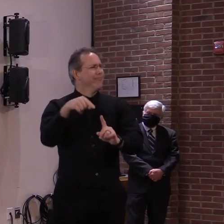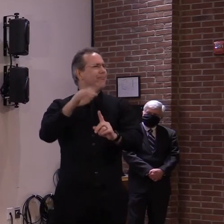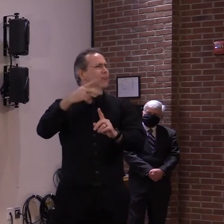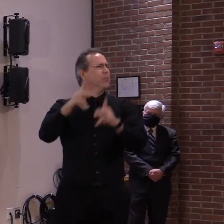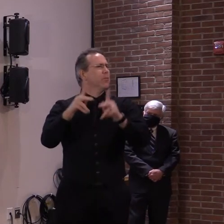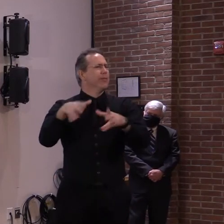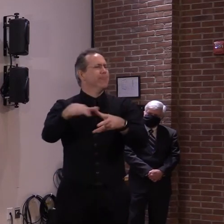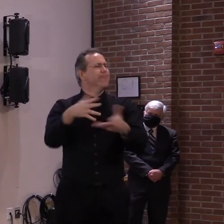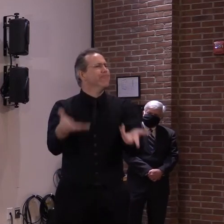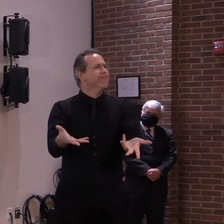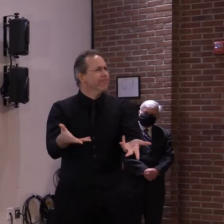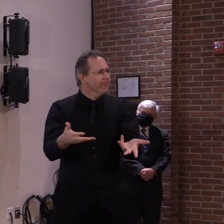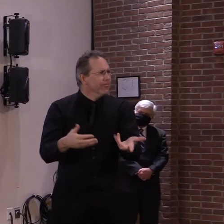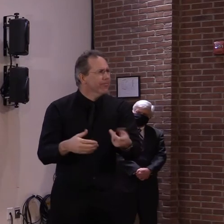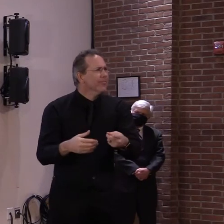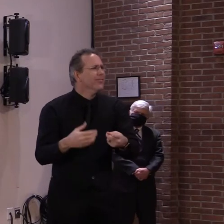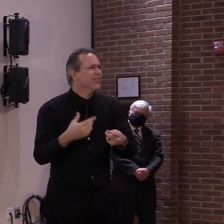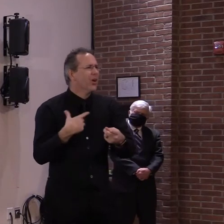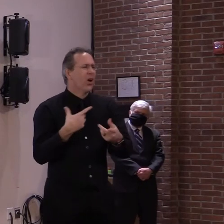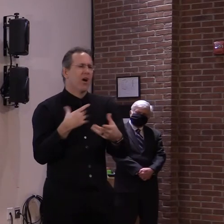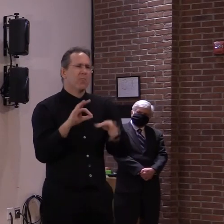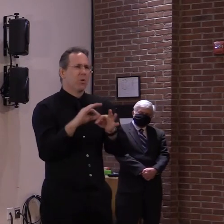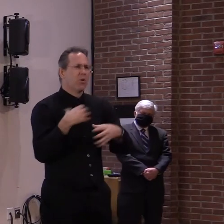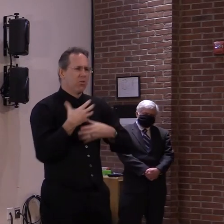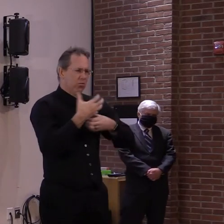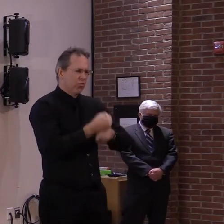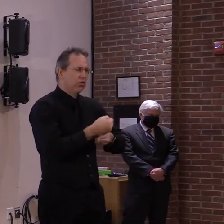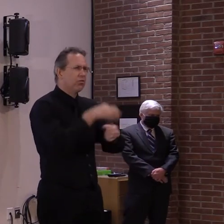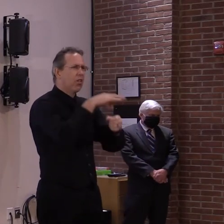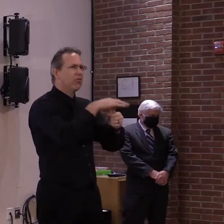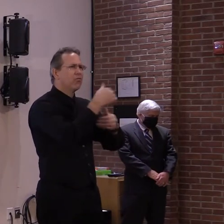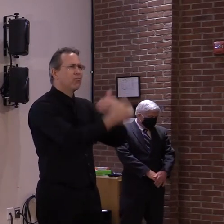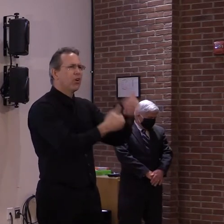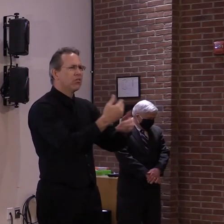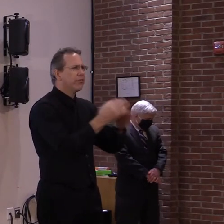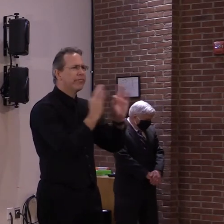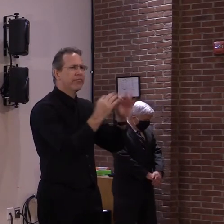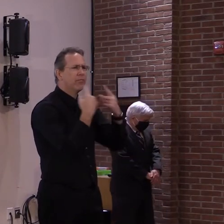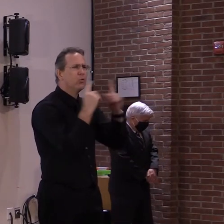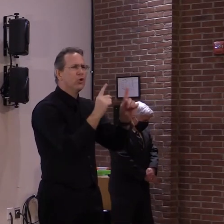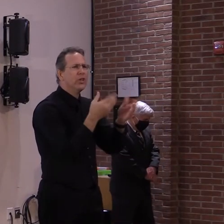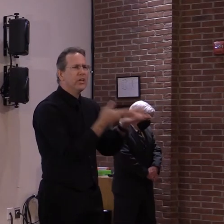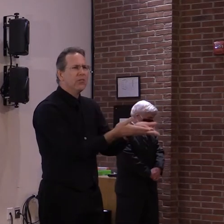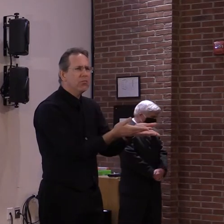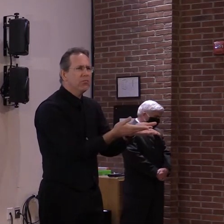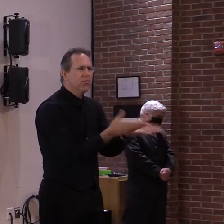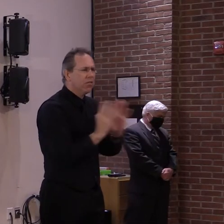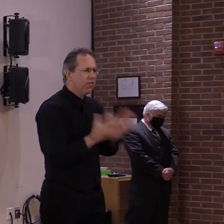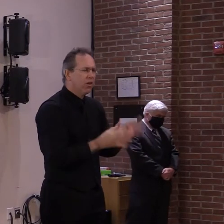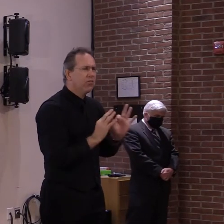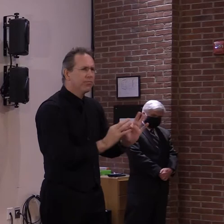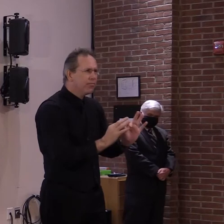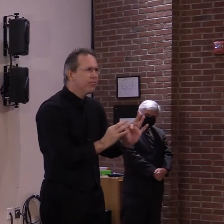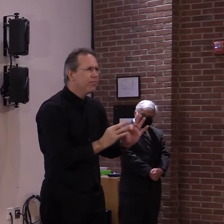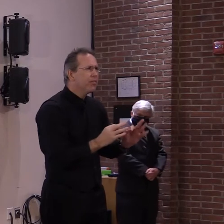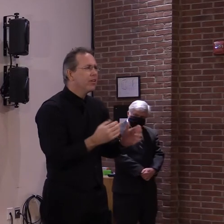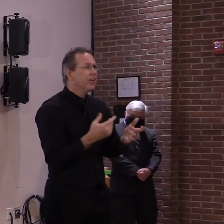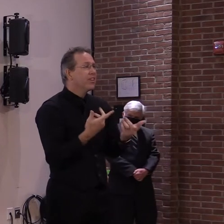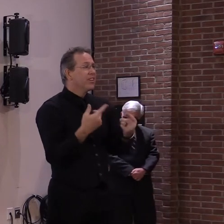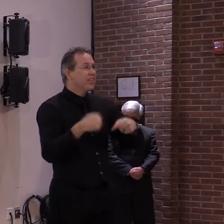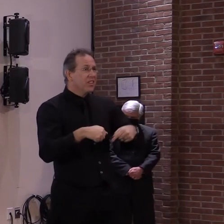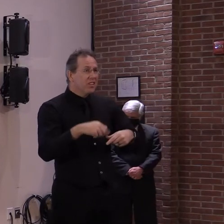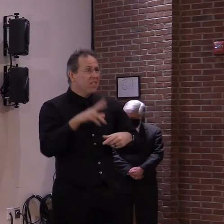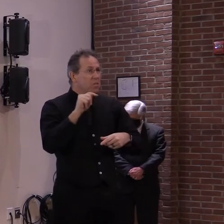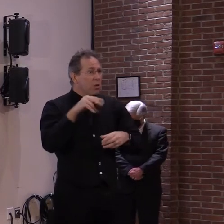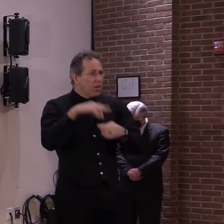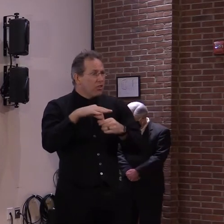you know, as we saw, there was a strong vote, uh, in, in, uh, the Vermont, uh, house, both in the house